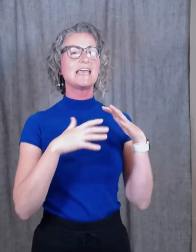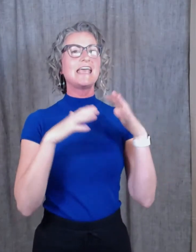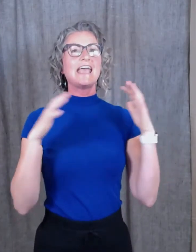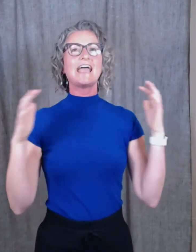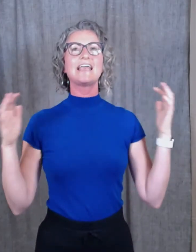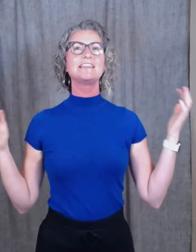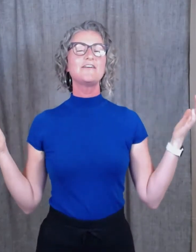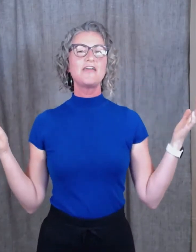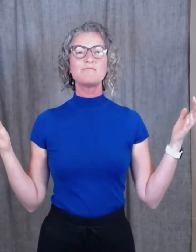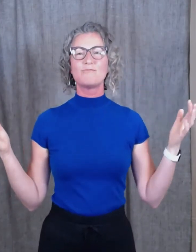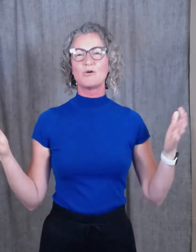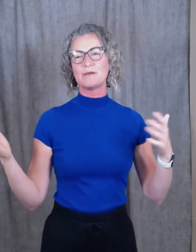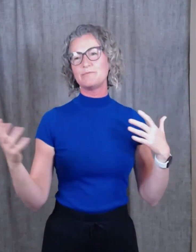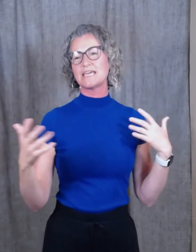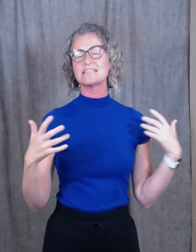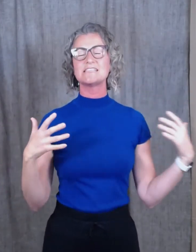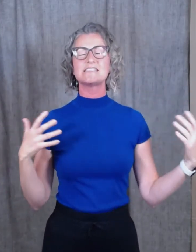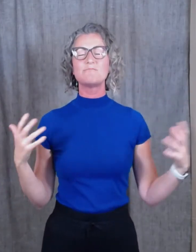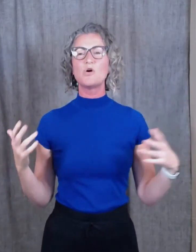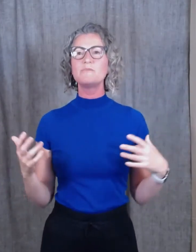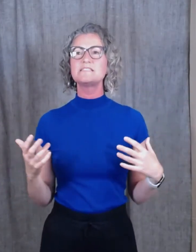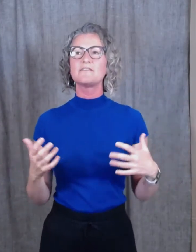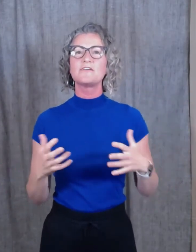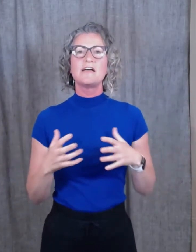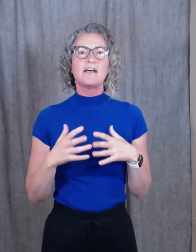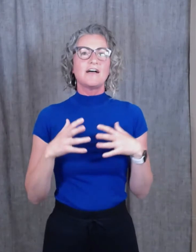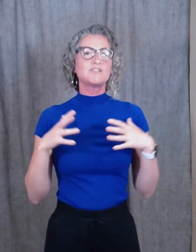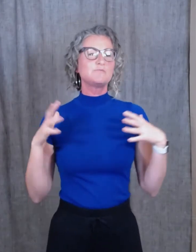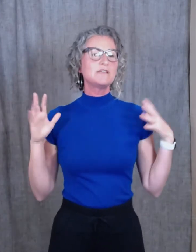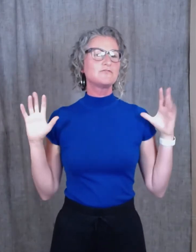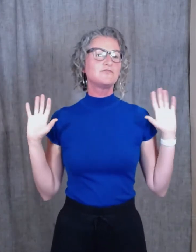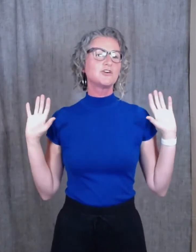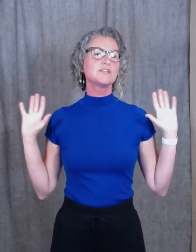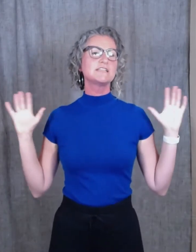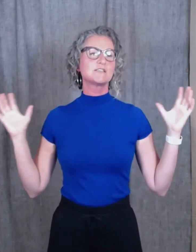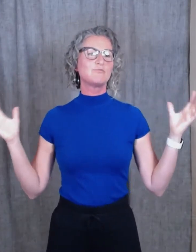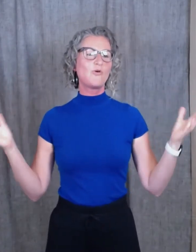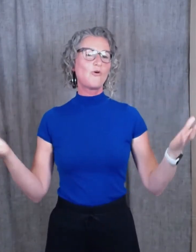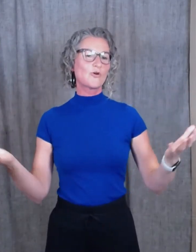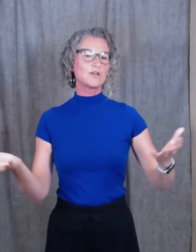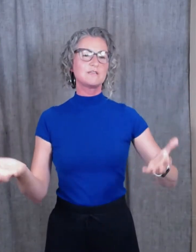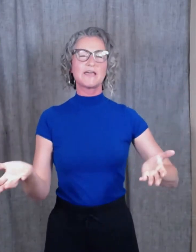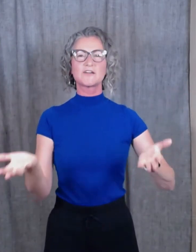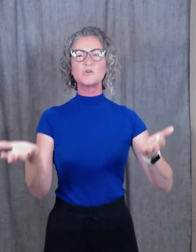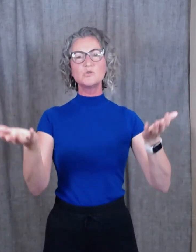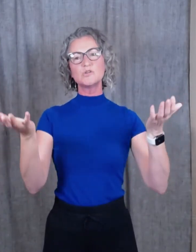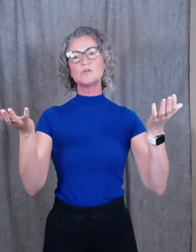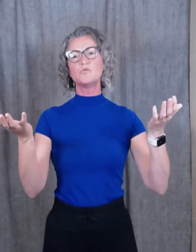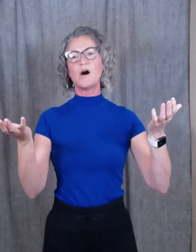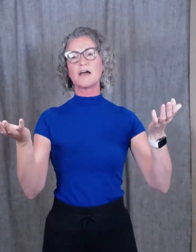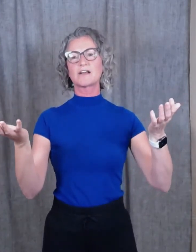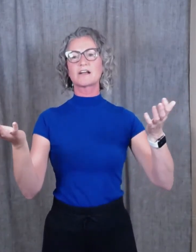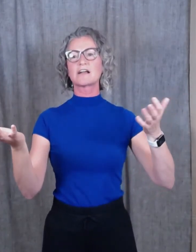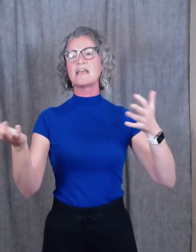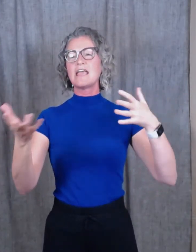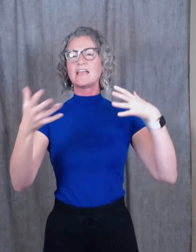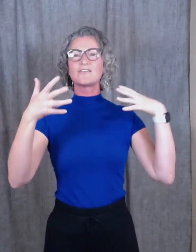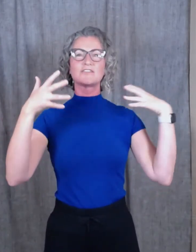And I love that moment, because it's that moment of just being fully supported by the cool water. And you've got the